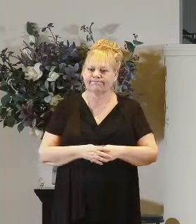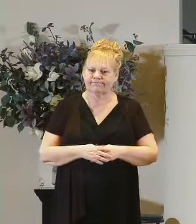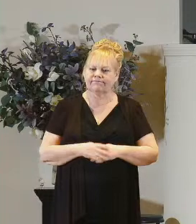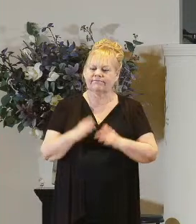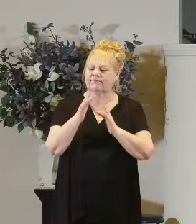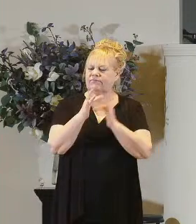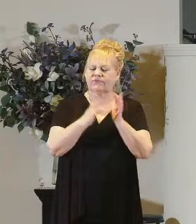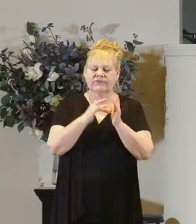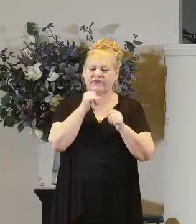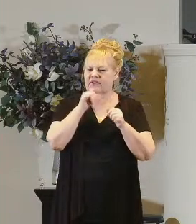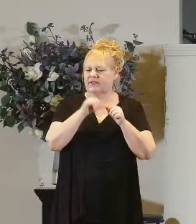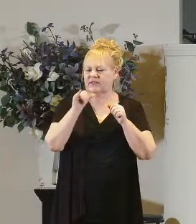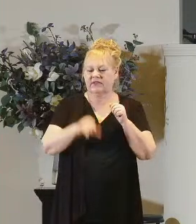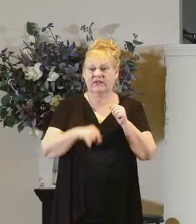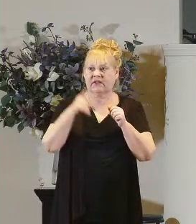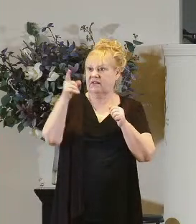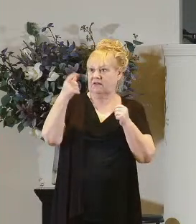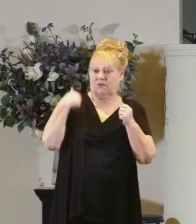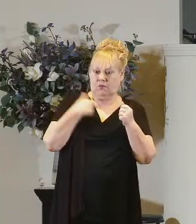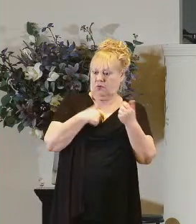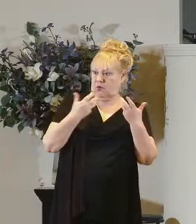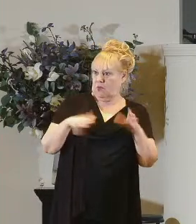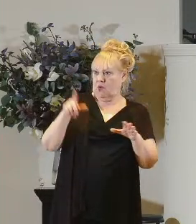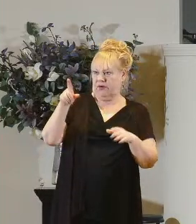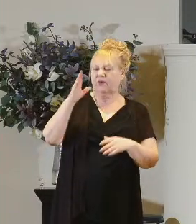jesus doesn't stick around when he's not wanted